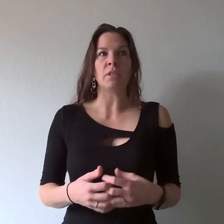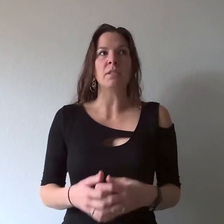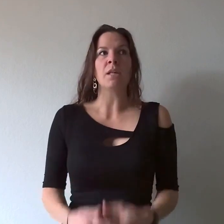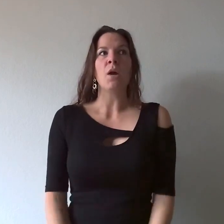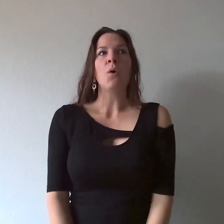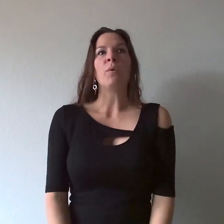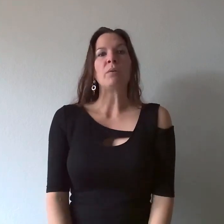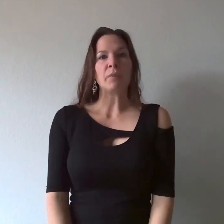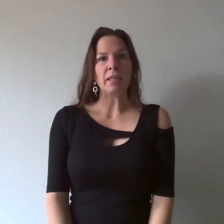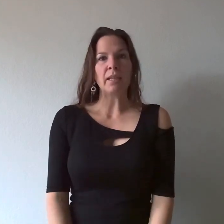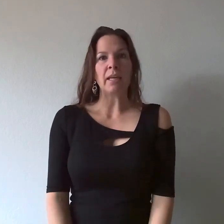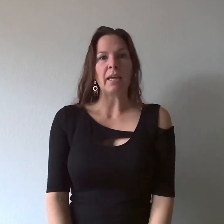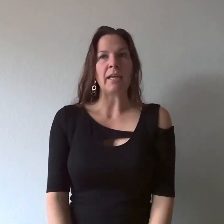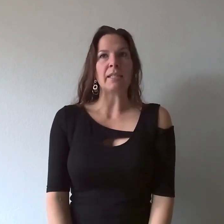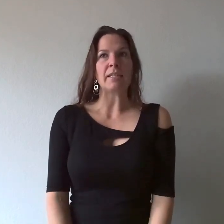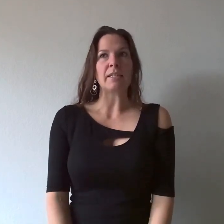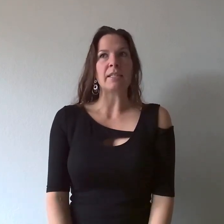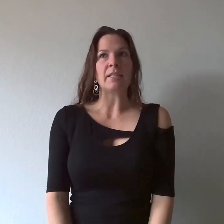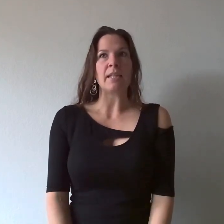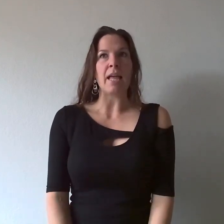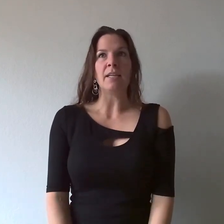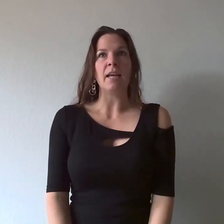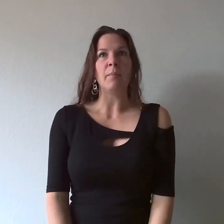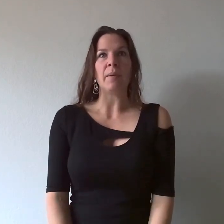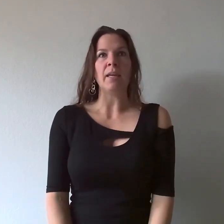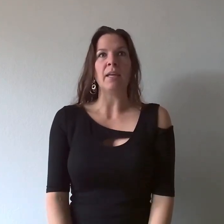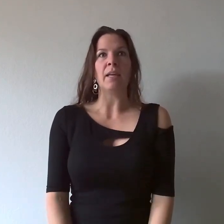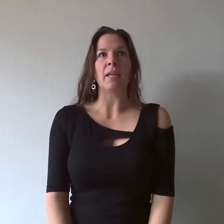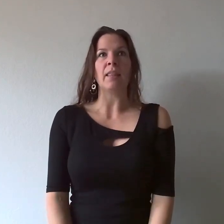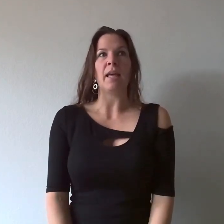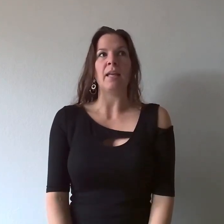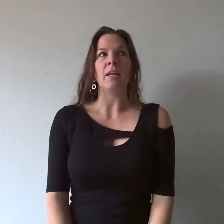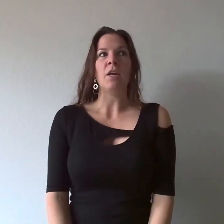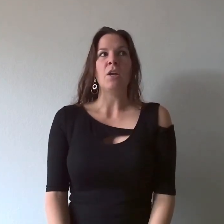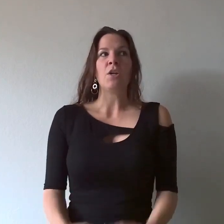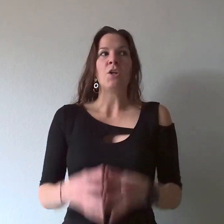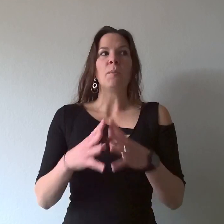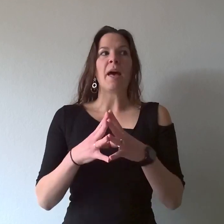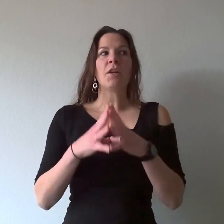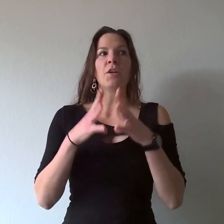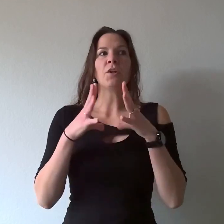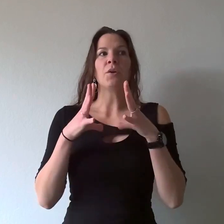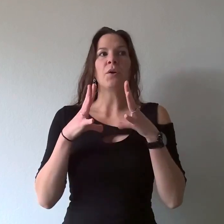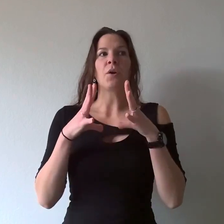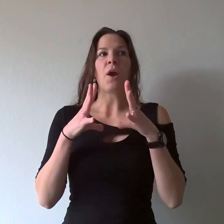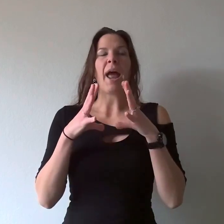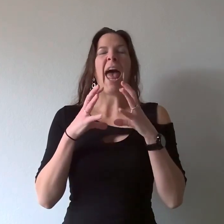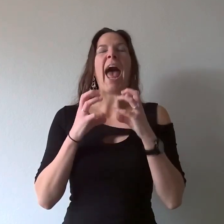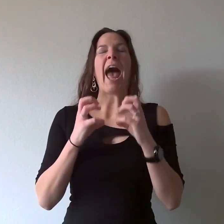when really it ended up being that no matter how